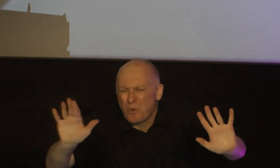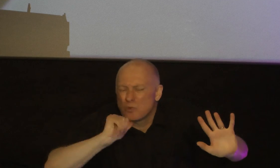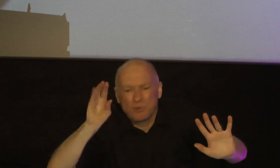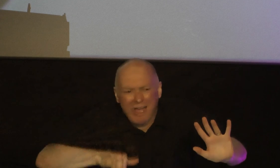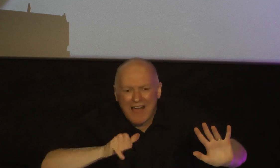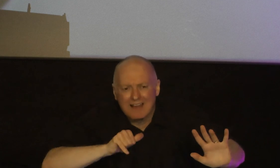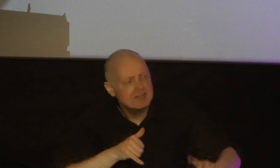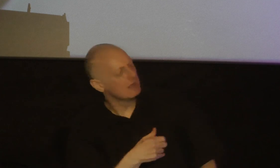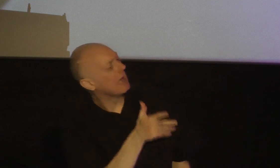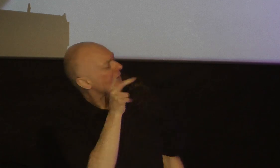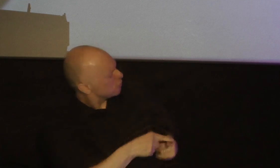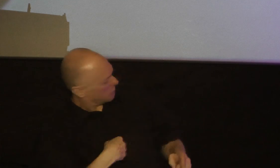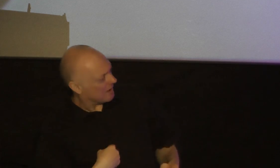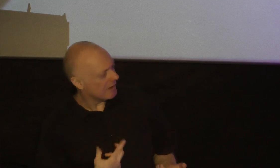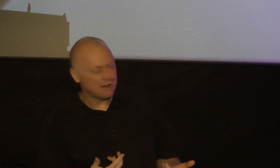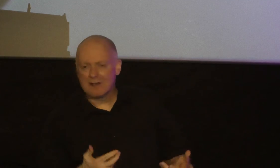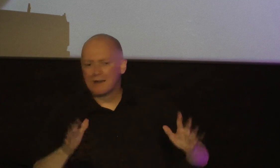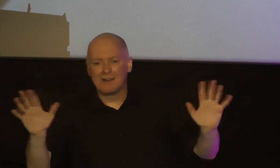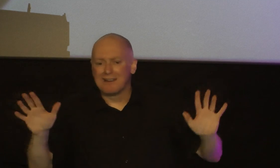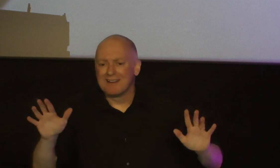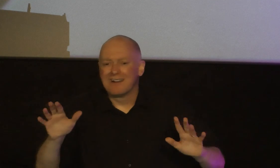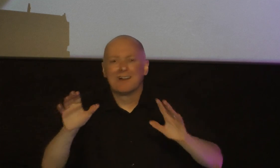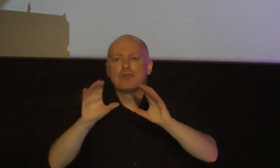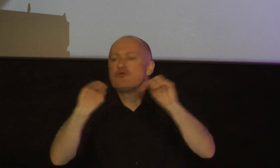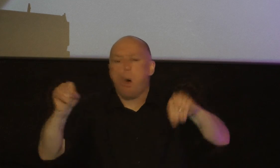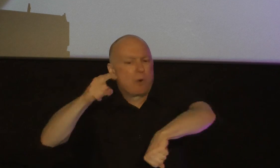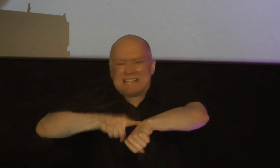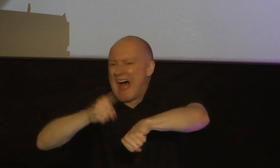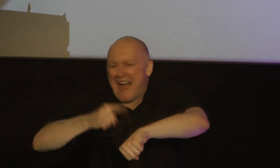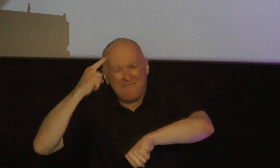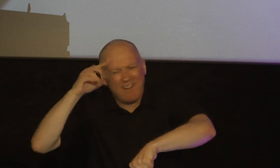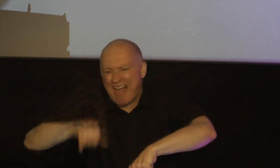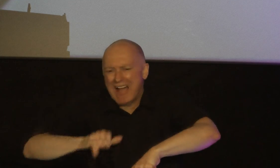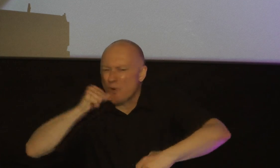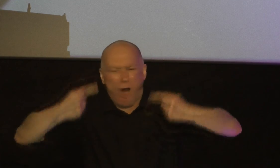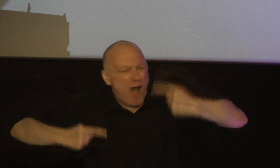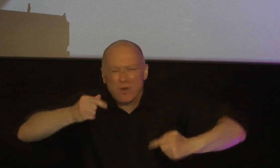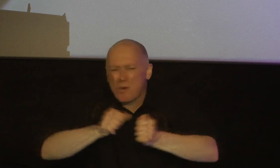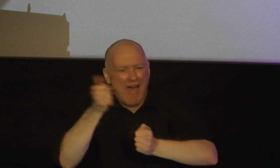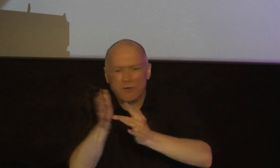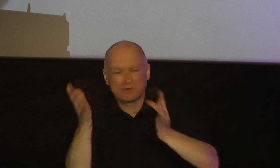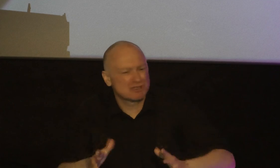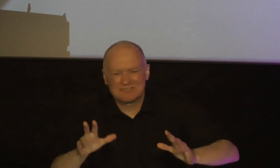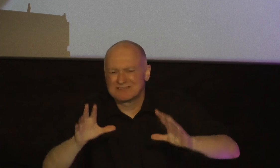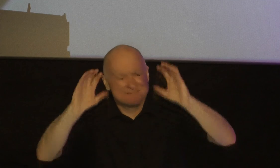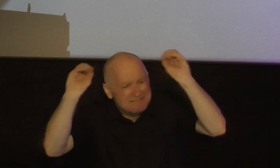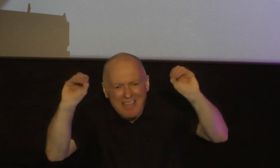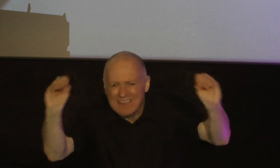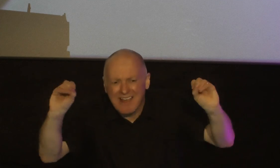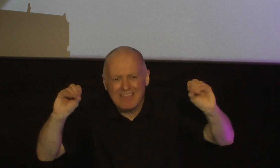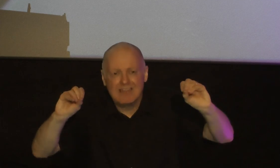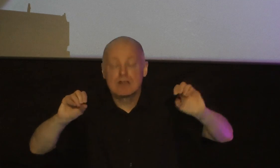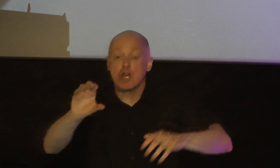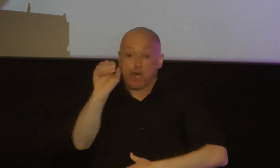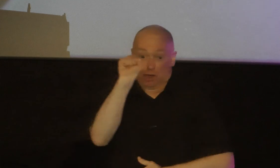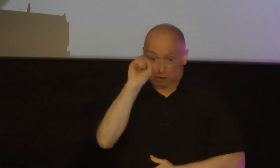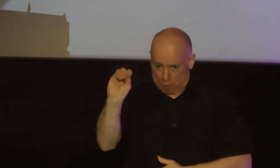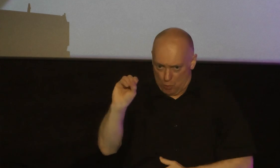that I don't even have a minute for that we have zero seconds so so loved ones it's